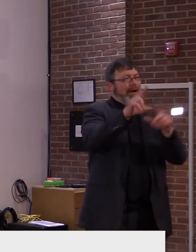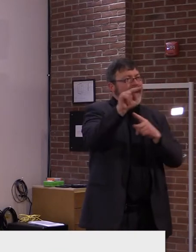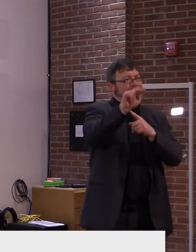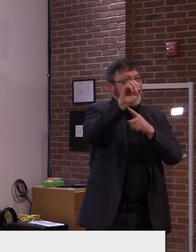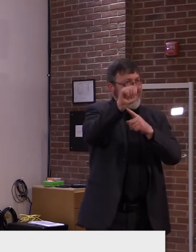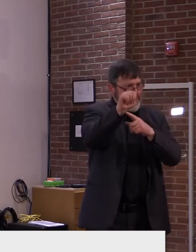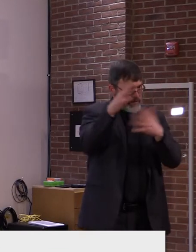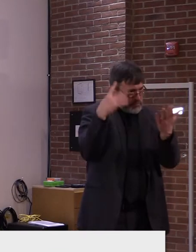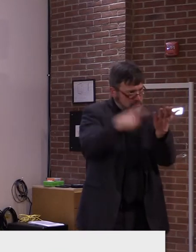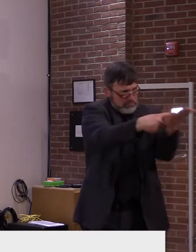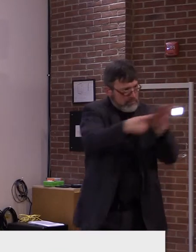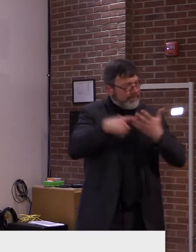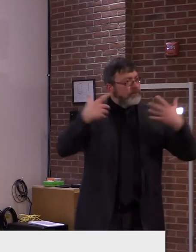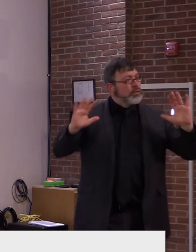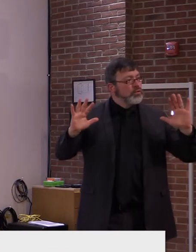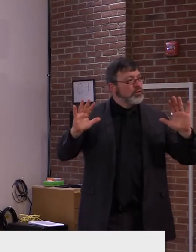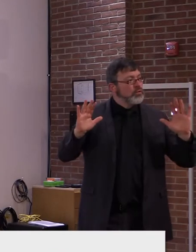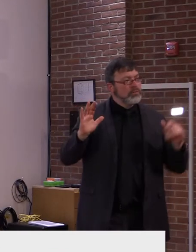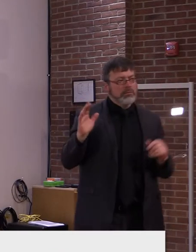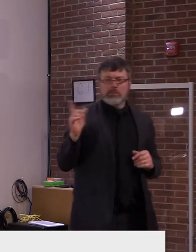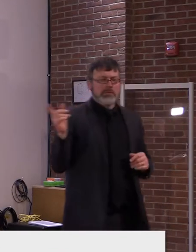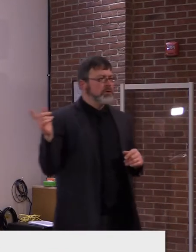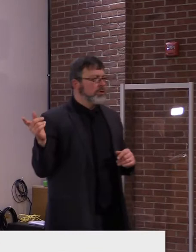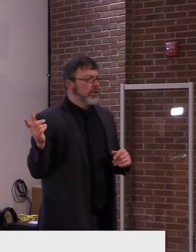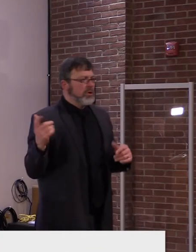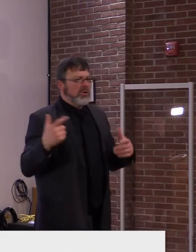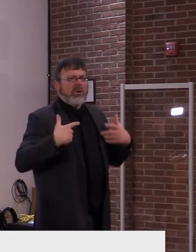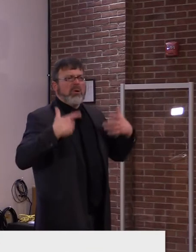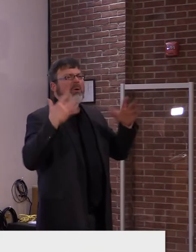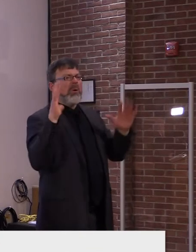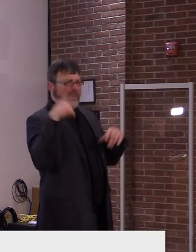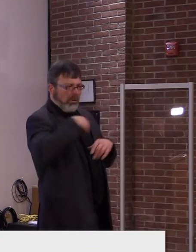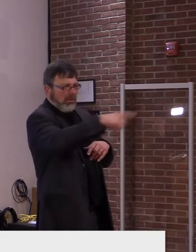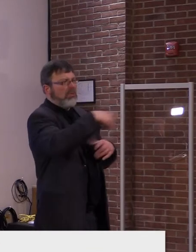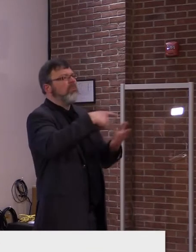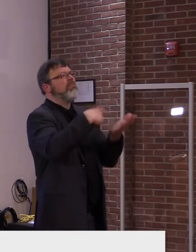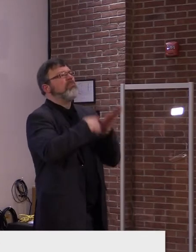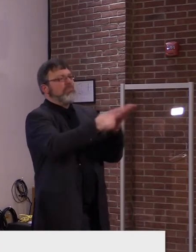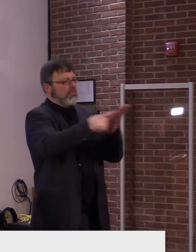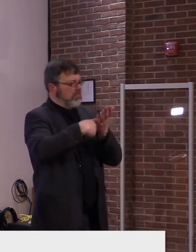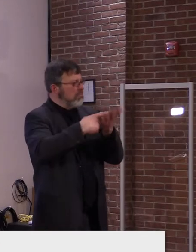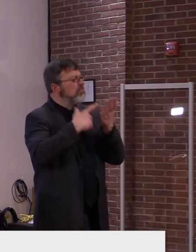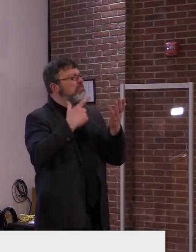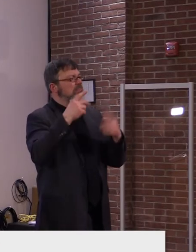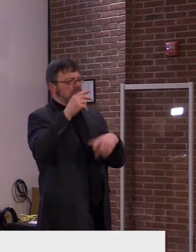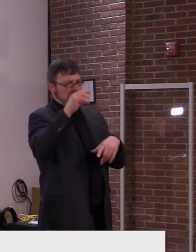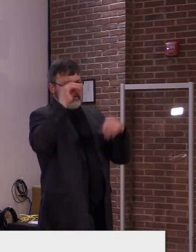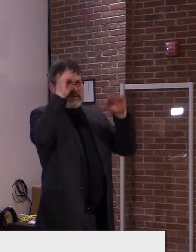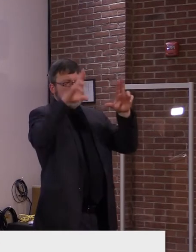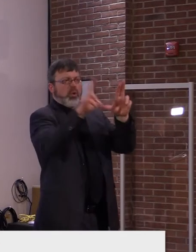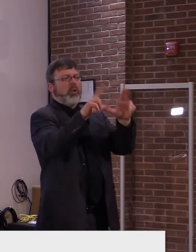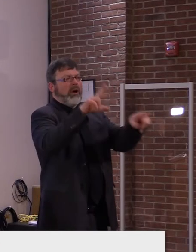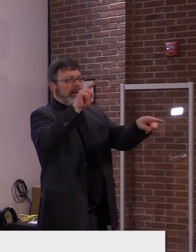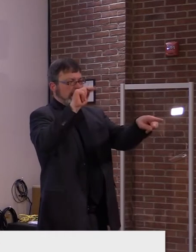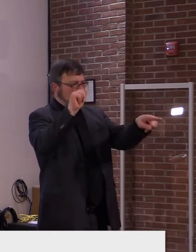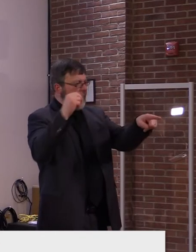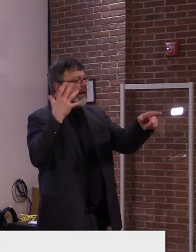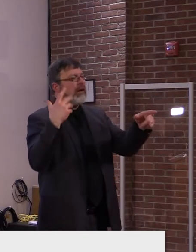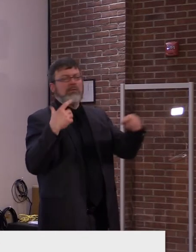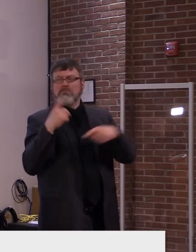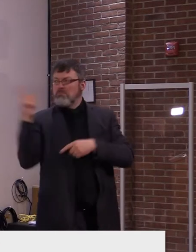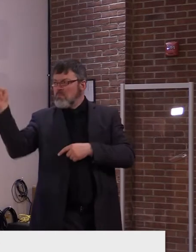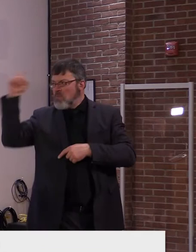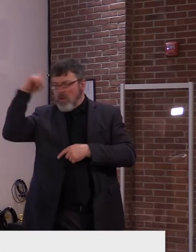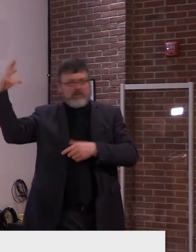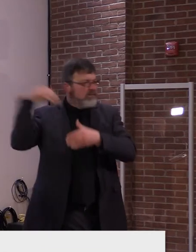discussions. I think the leadership of the NEA and myself and, and the governor want the same thing is that